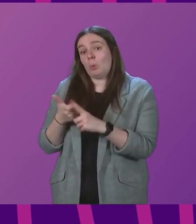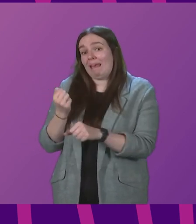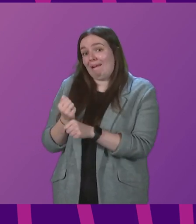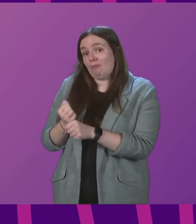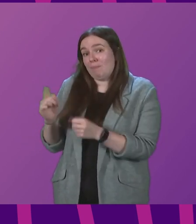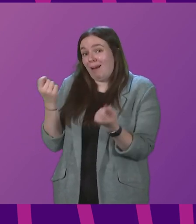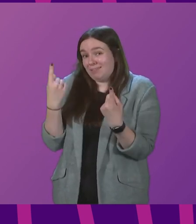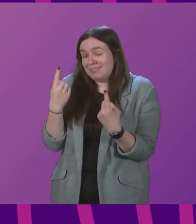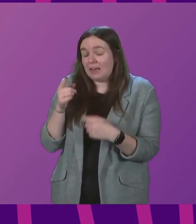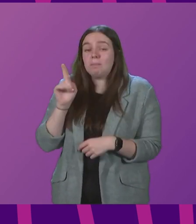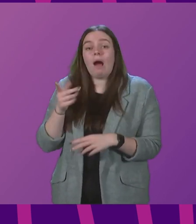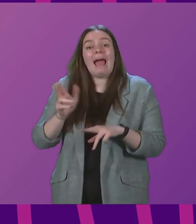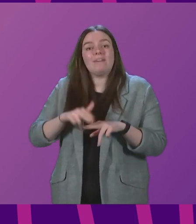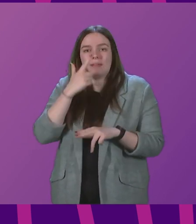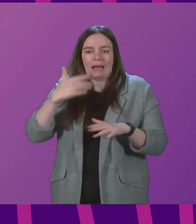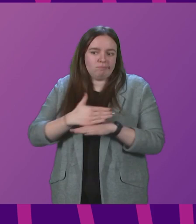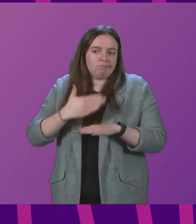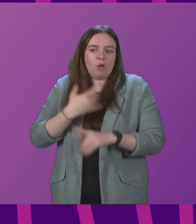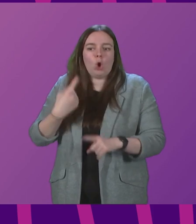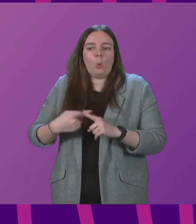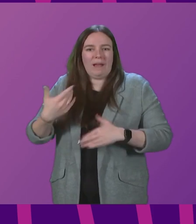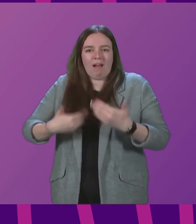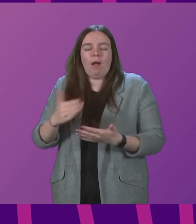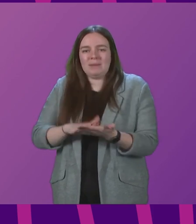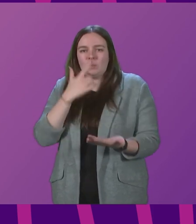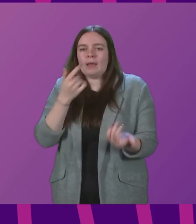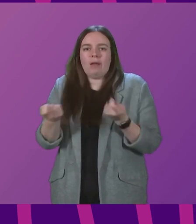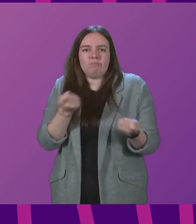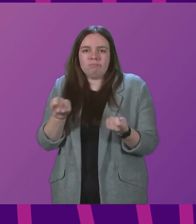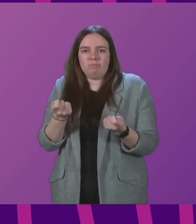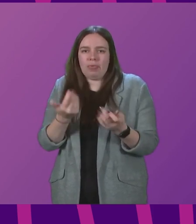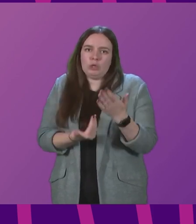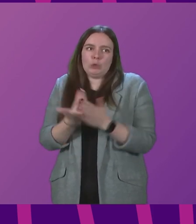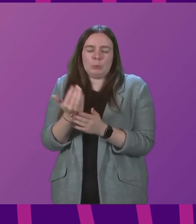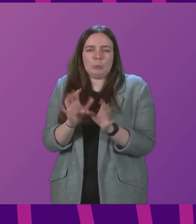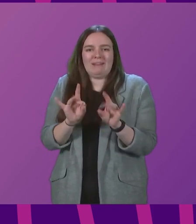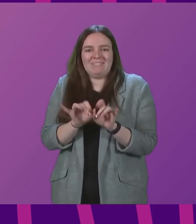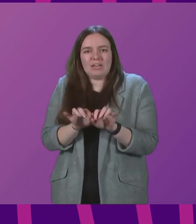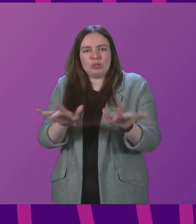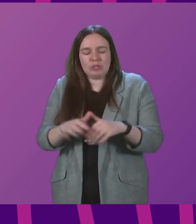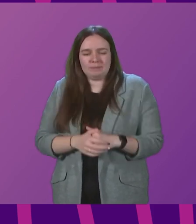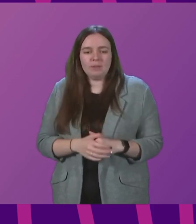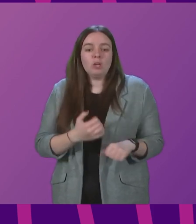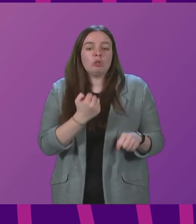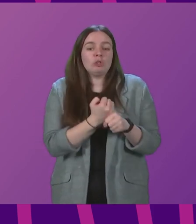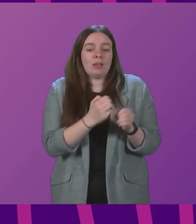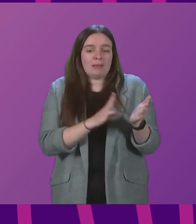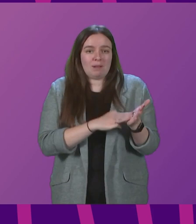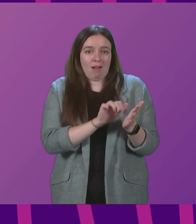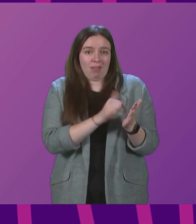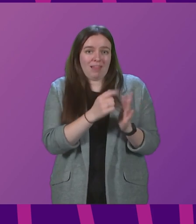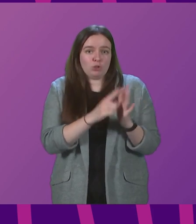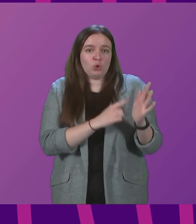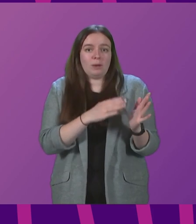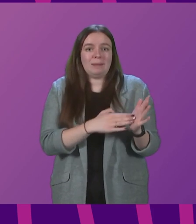that, but the quicker they act, the more we will be able to get on top of this latest phase of infection. Julian Mackay to be followed by John Mason.